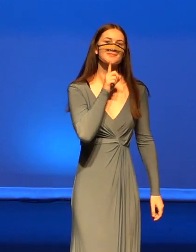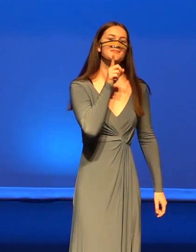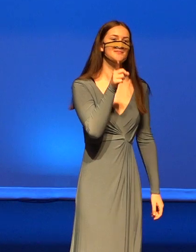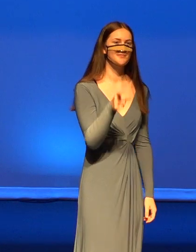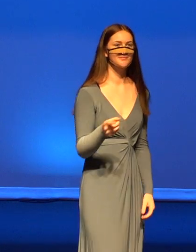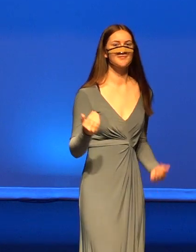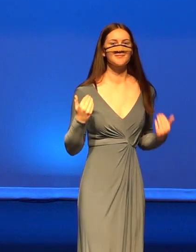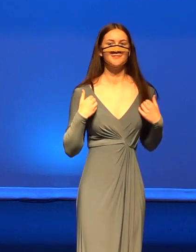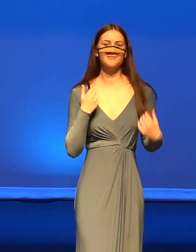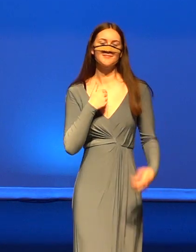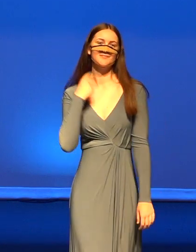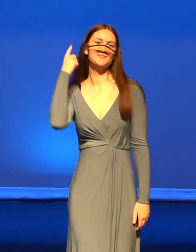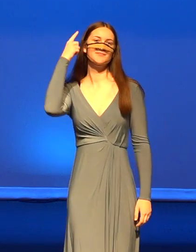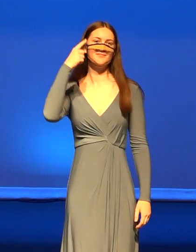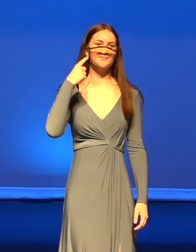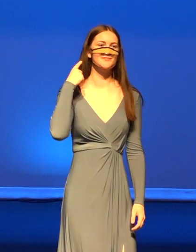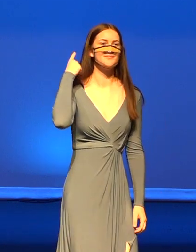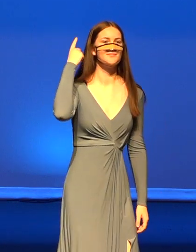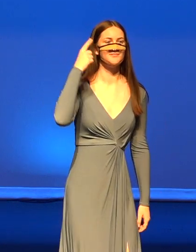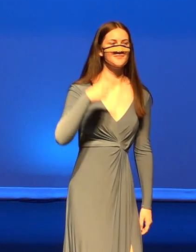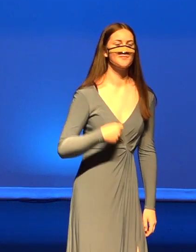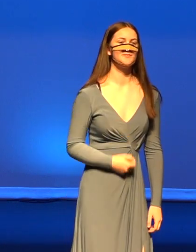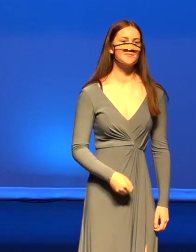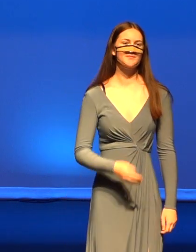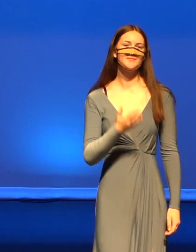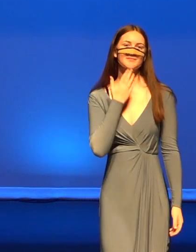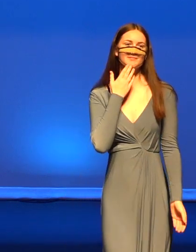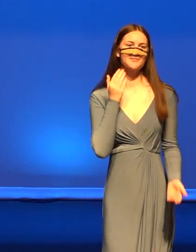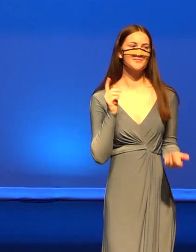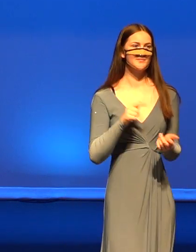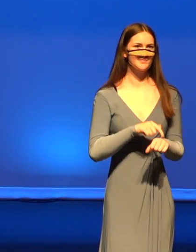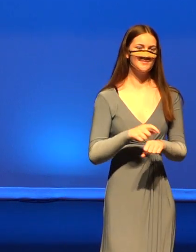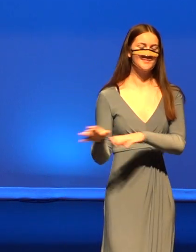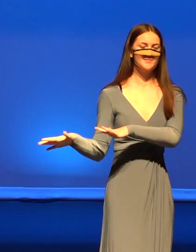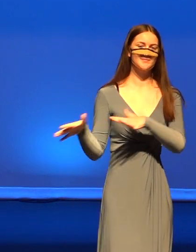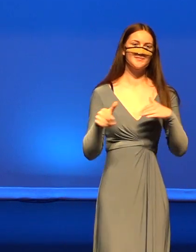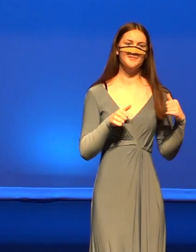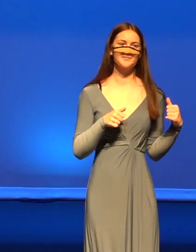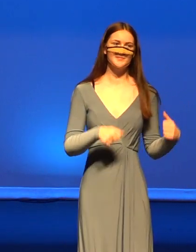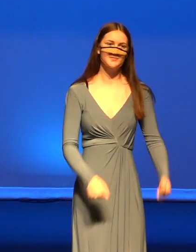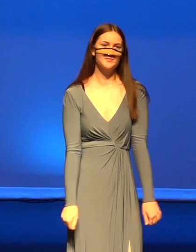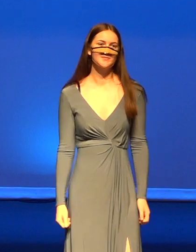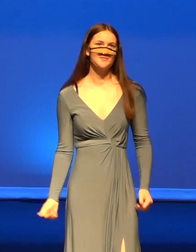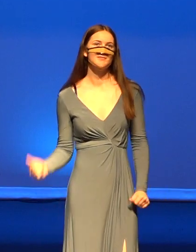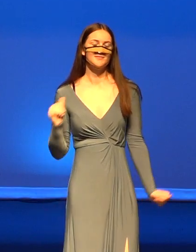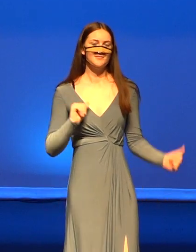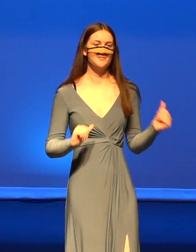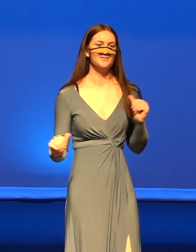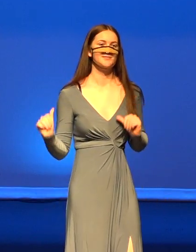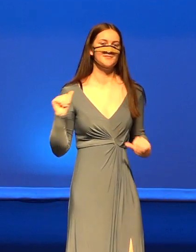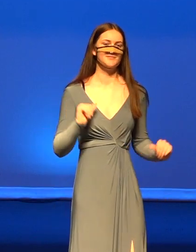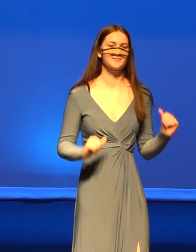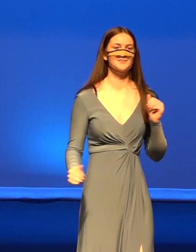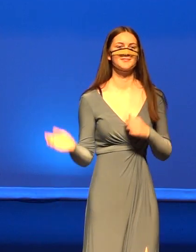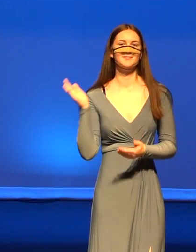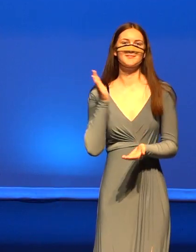really had me going. But now it's time to go. Curtains put me